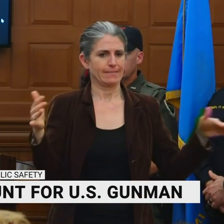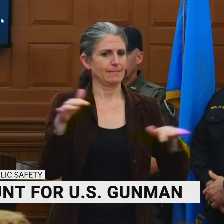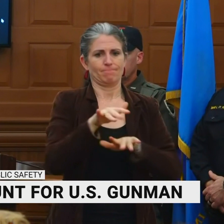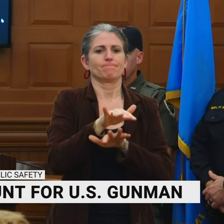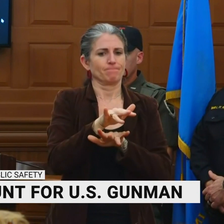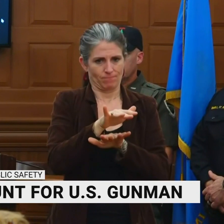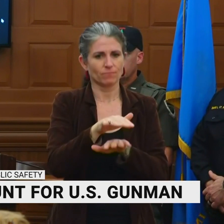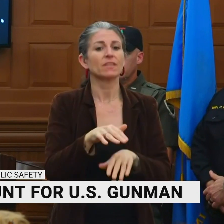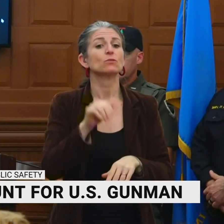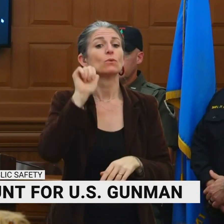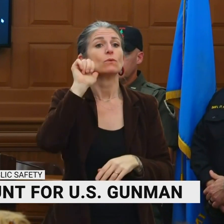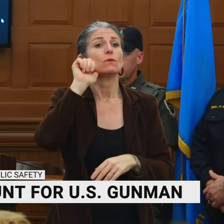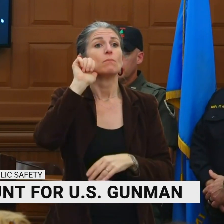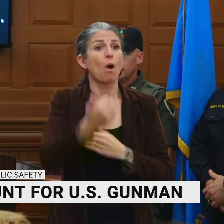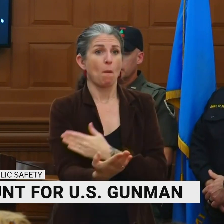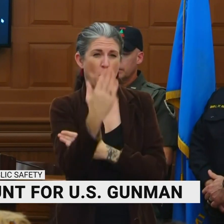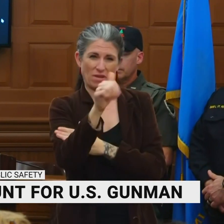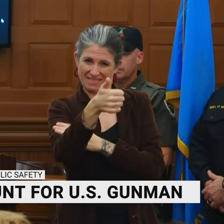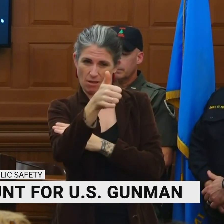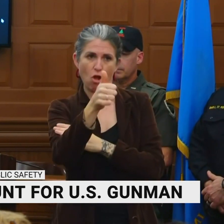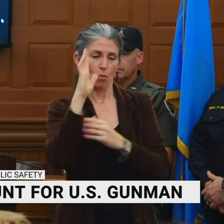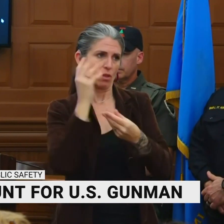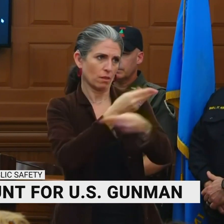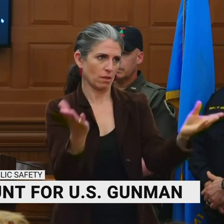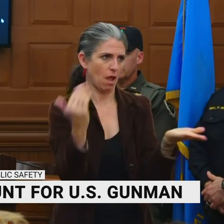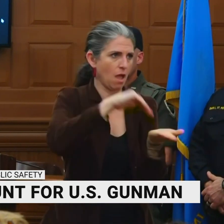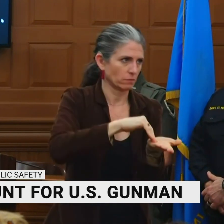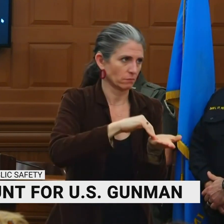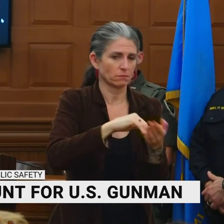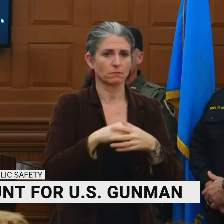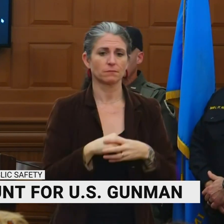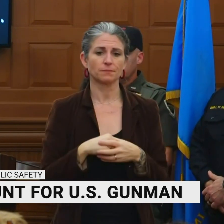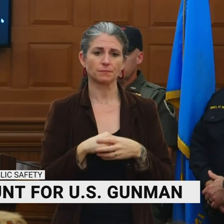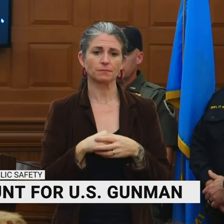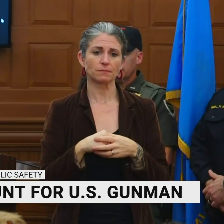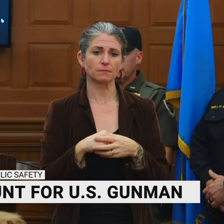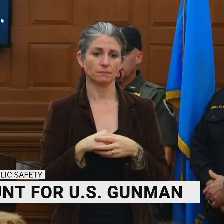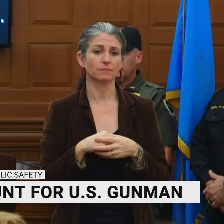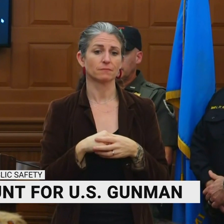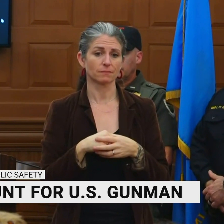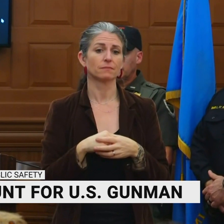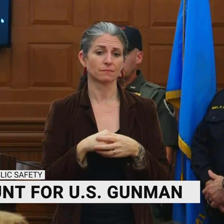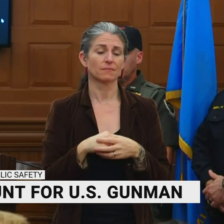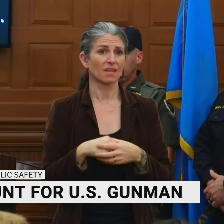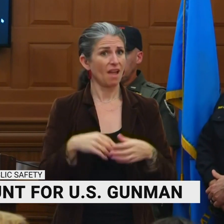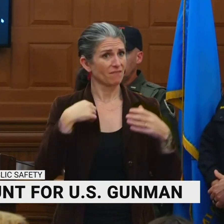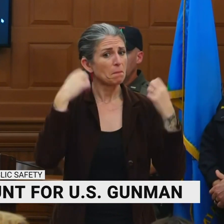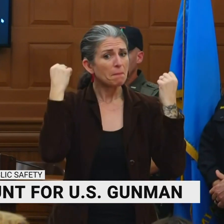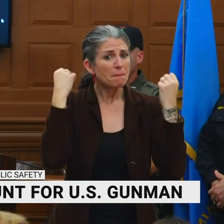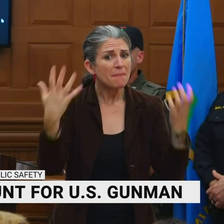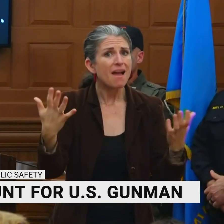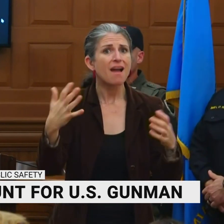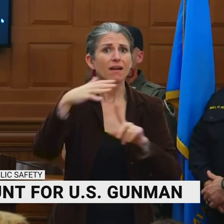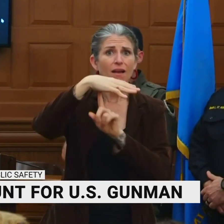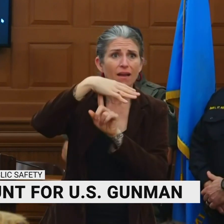go over and that we'll have some assets there tomorrow. They did a bunch of flyovers this morning, as I mentioned. They did the sonar